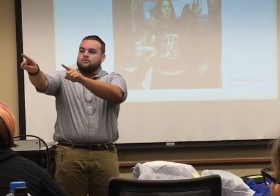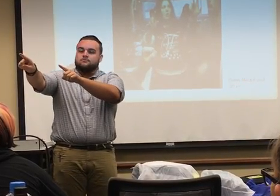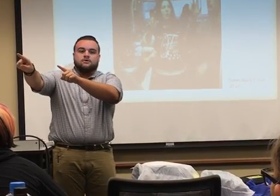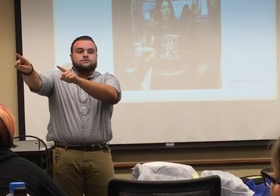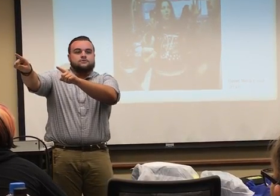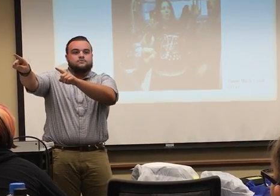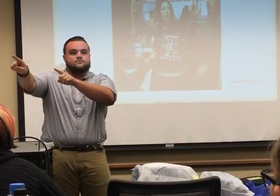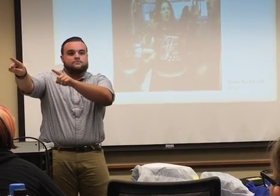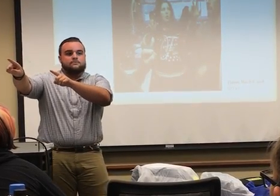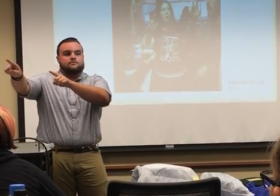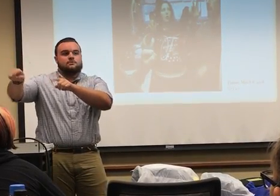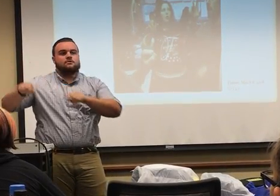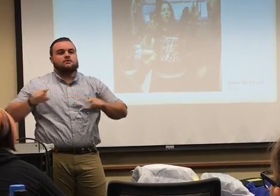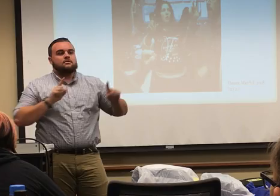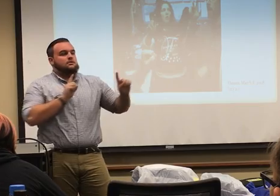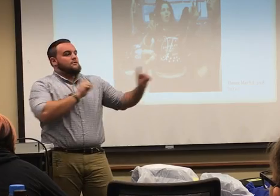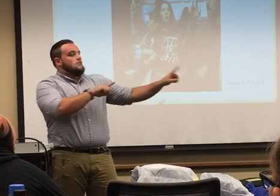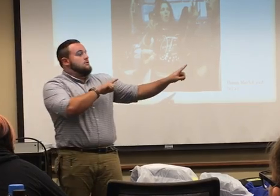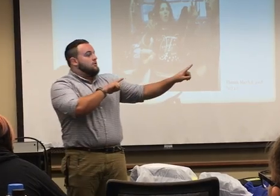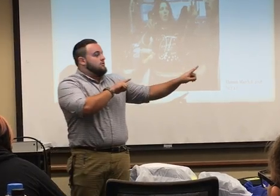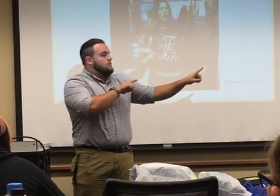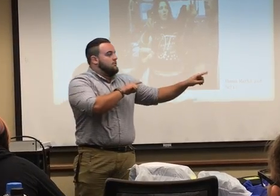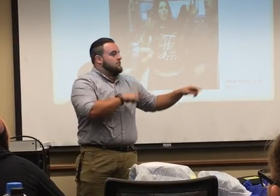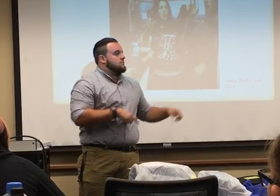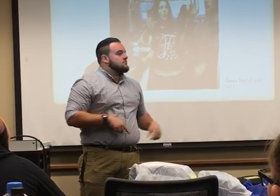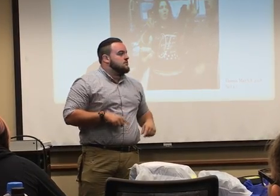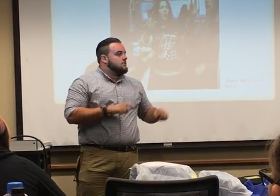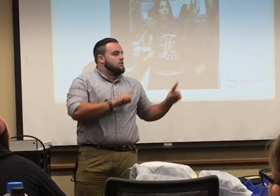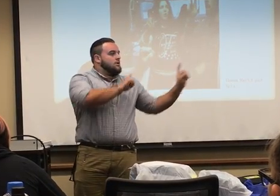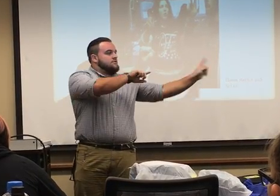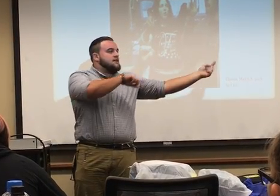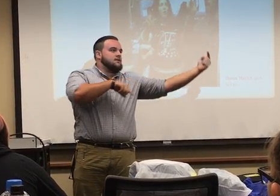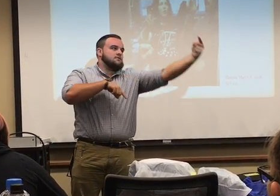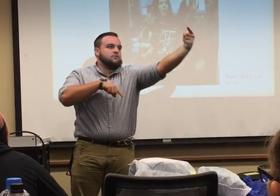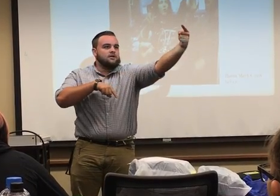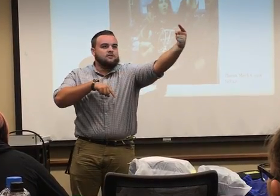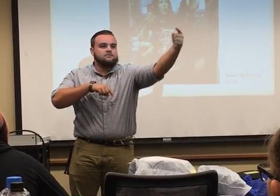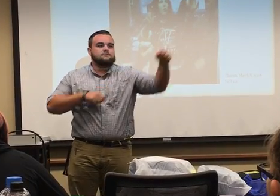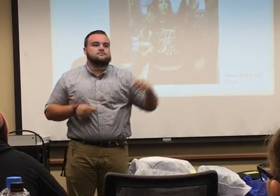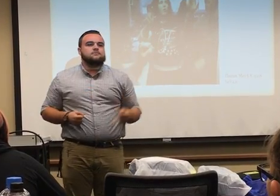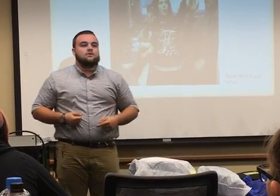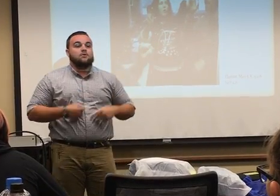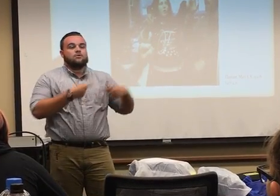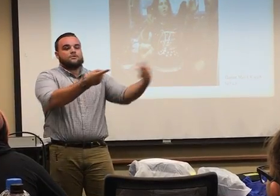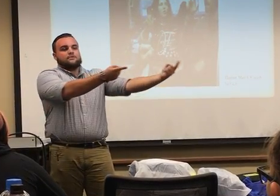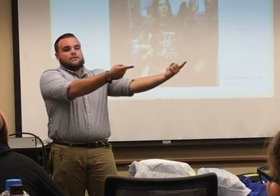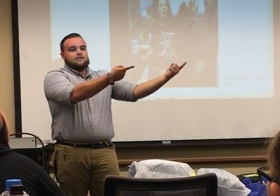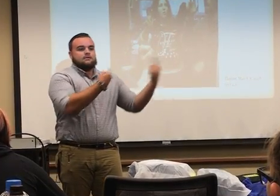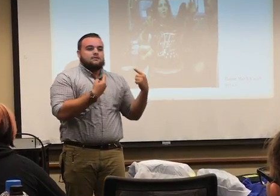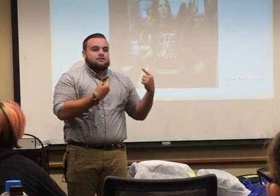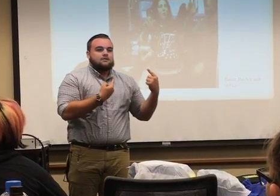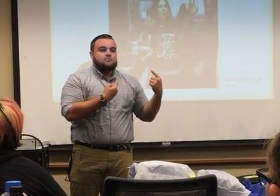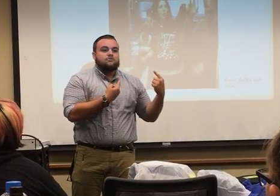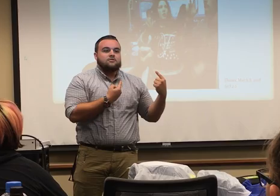corner. Go to. Go to the door. Go outside and lay. Or, come from.